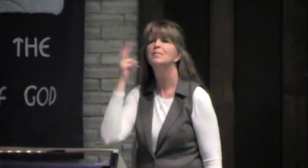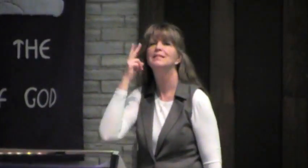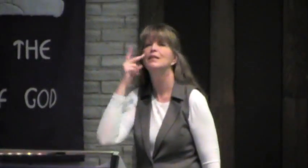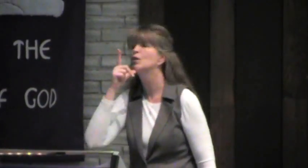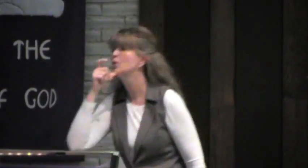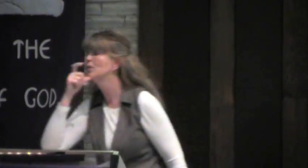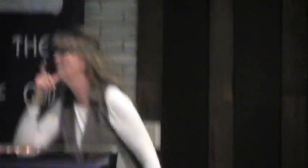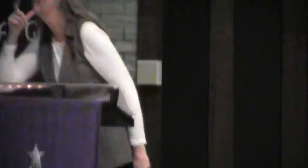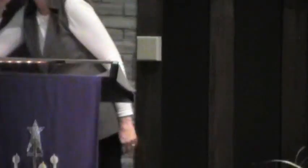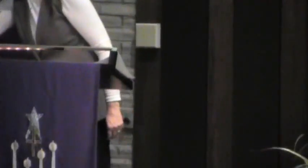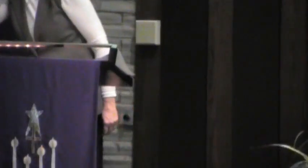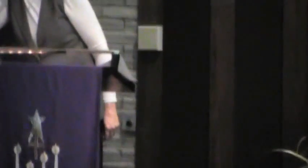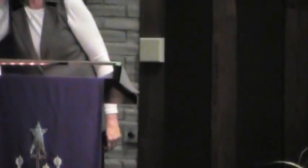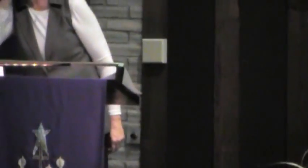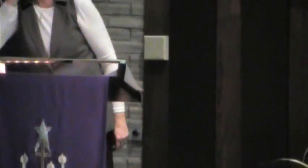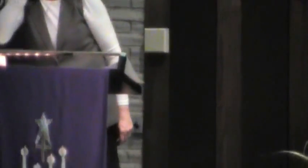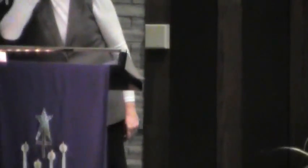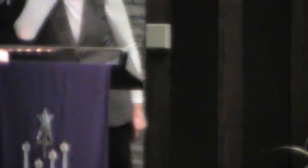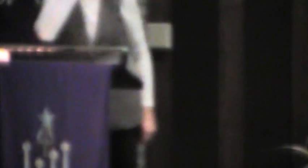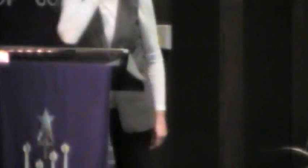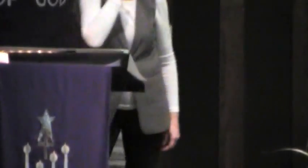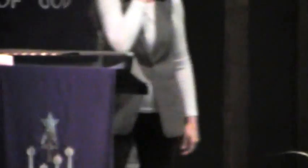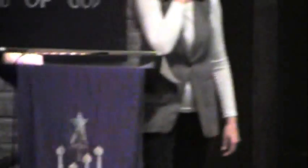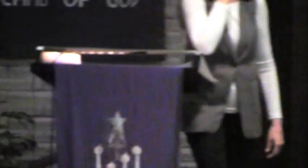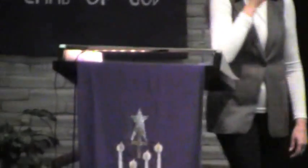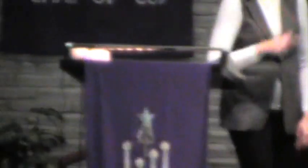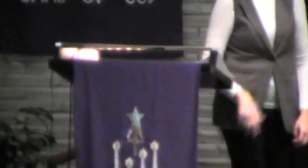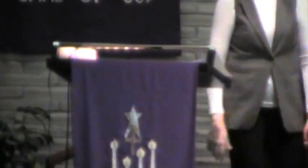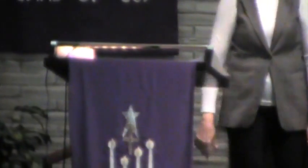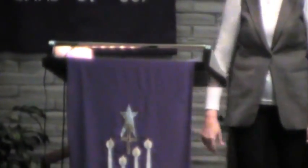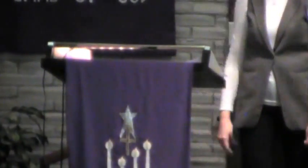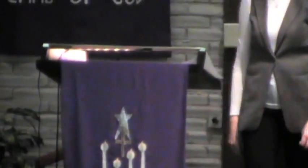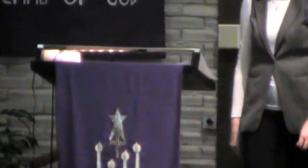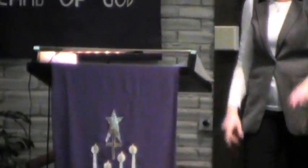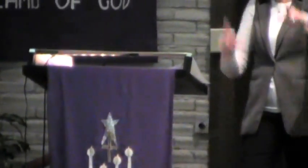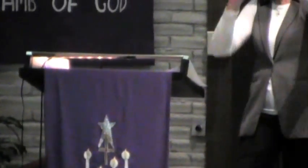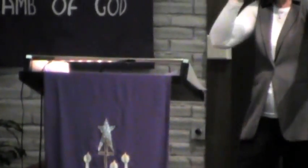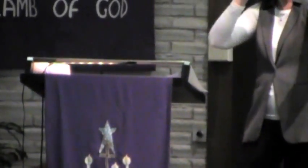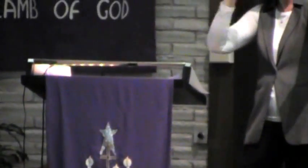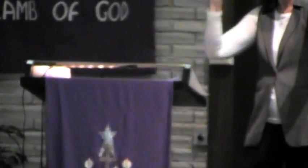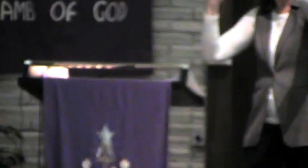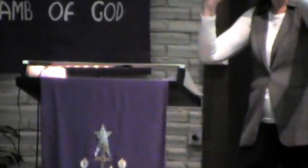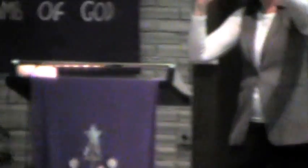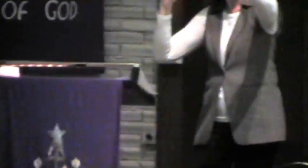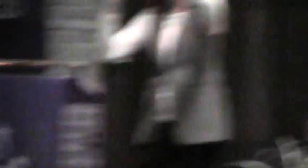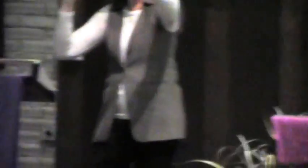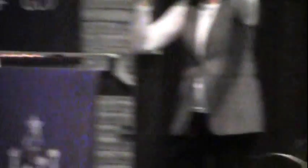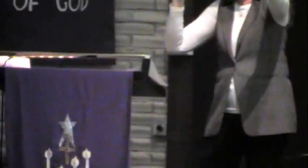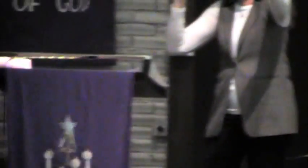life? I want to see your hands, come on. Who has never had a problem in their life? Lisa?